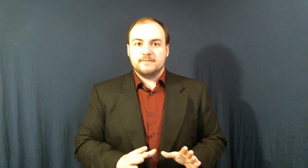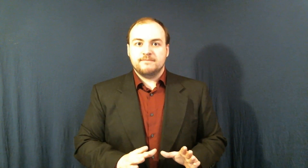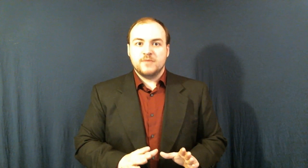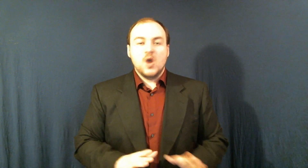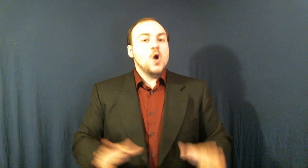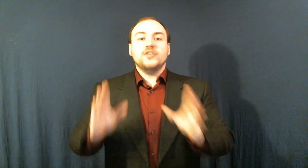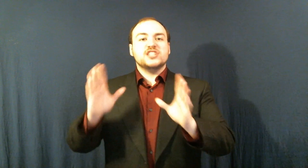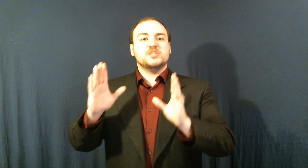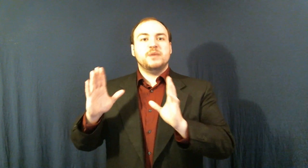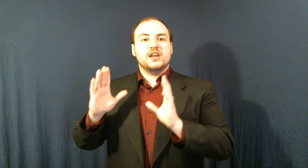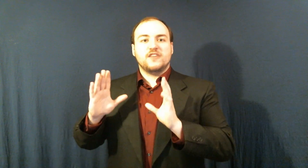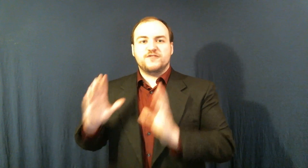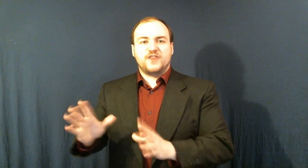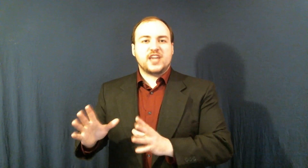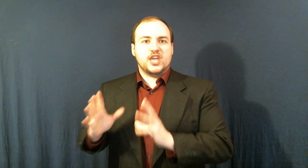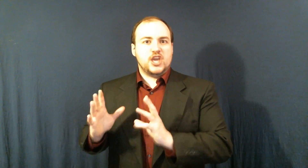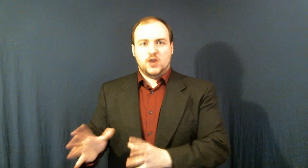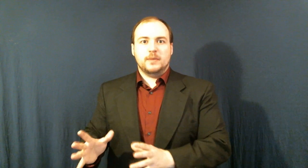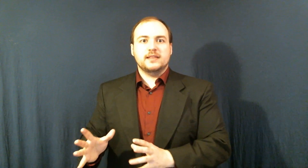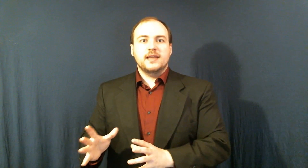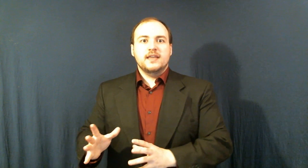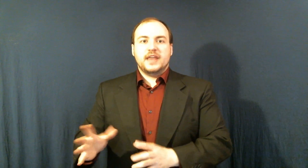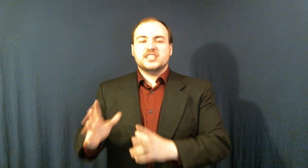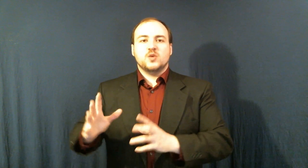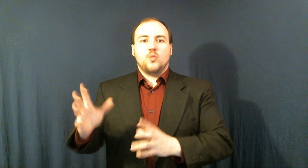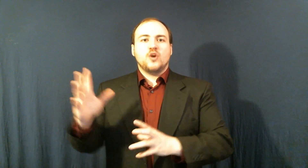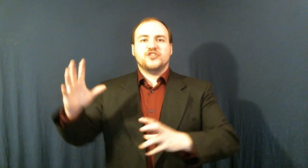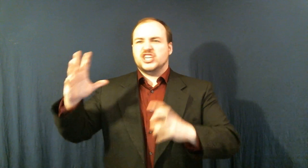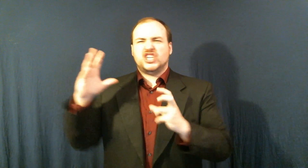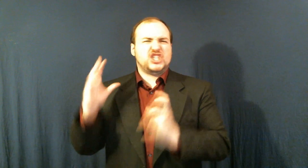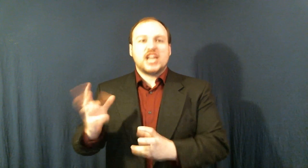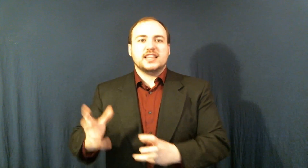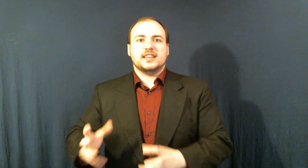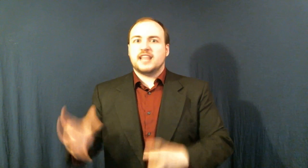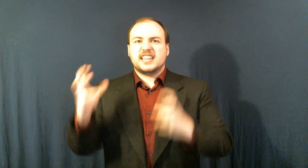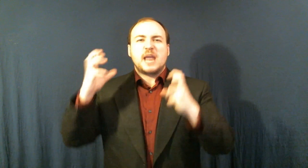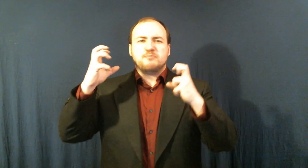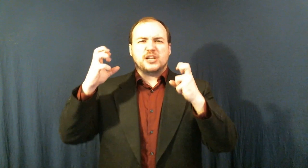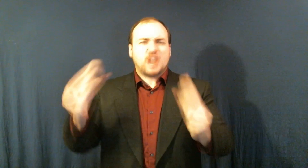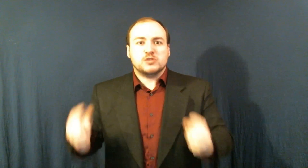or they'll just be another fucking human that isn't worth the shit that they produce